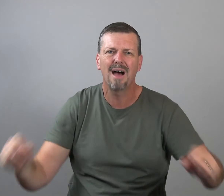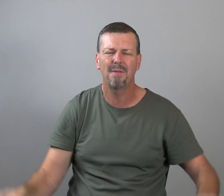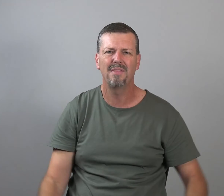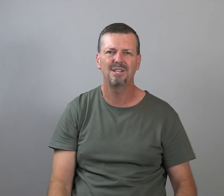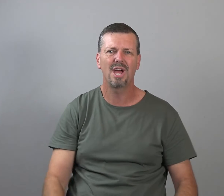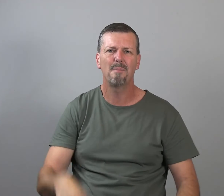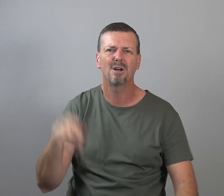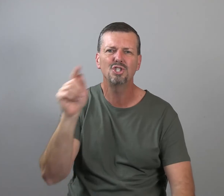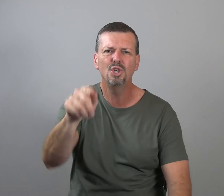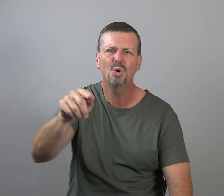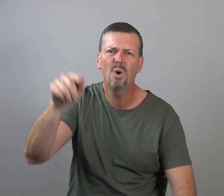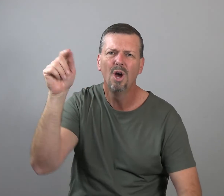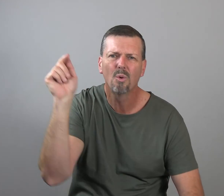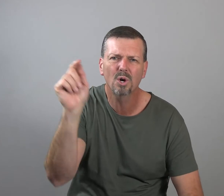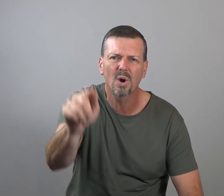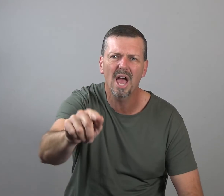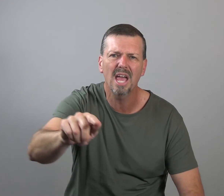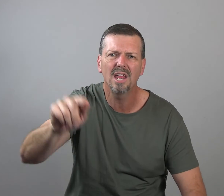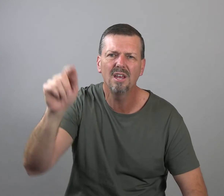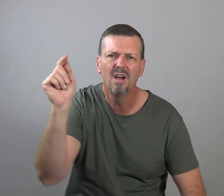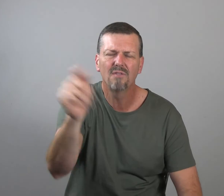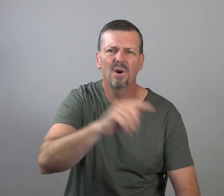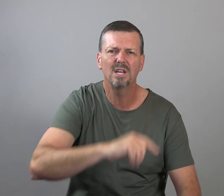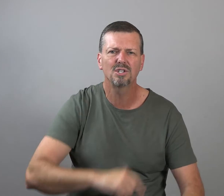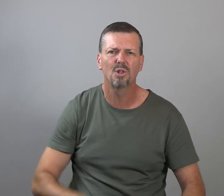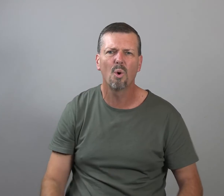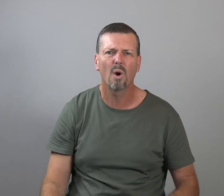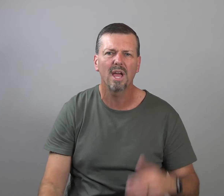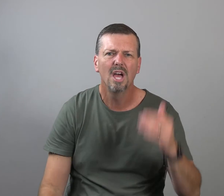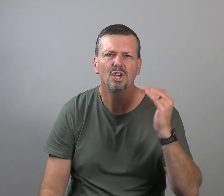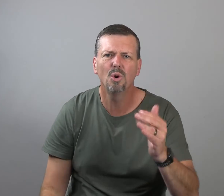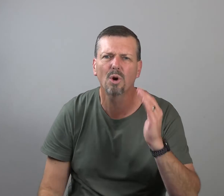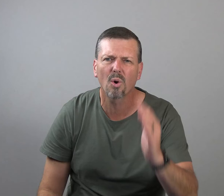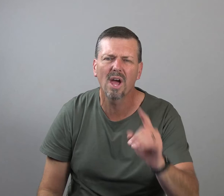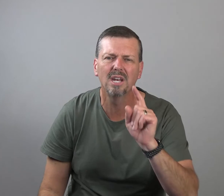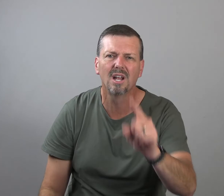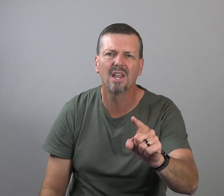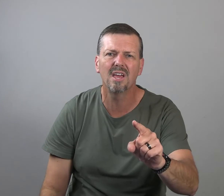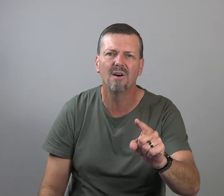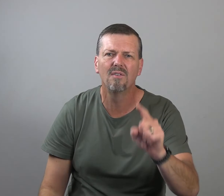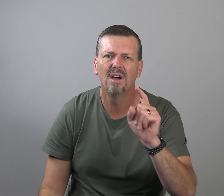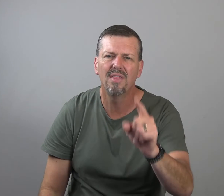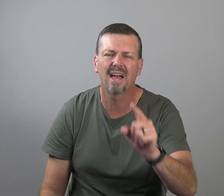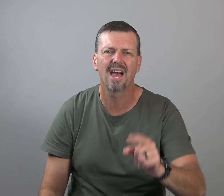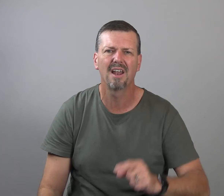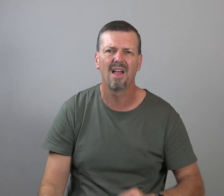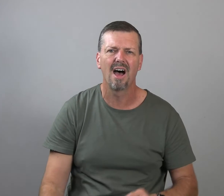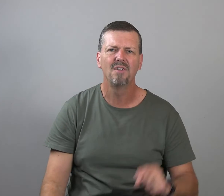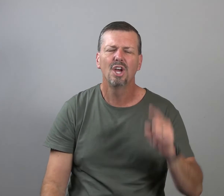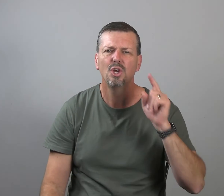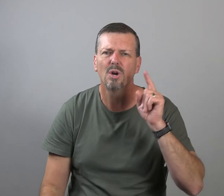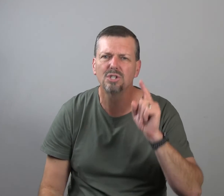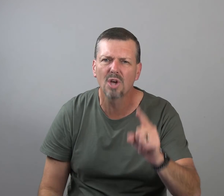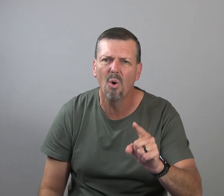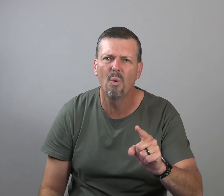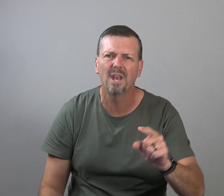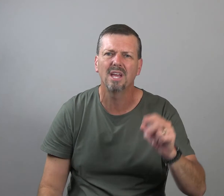type that in that chat box. You were created for his glory. You were created to live that kind of life. You're a soul winning,